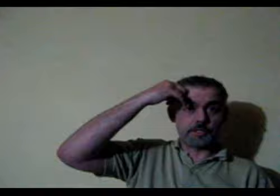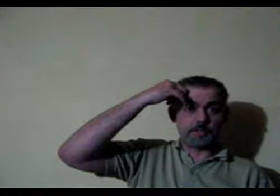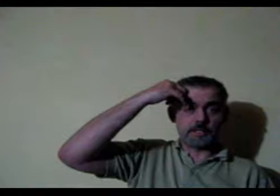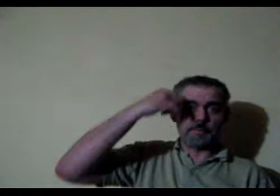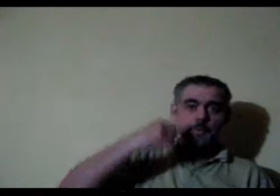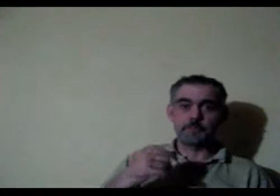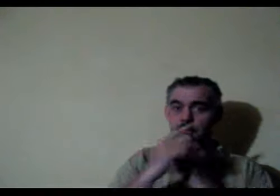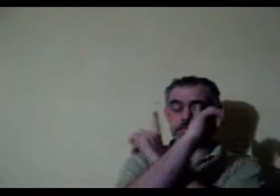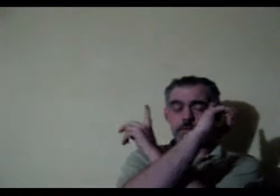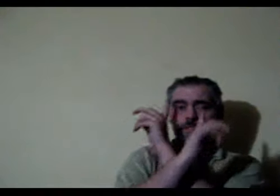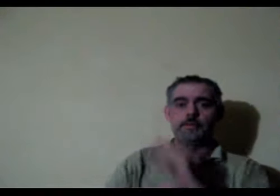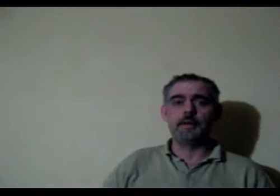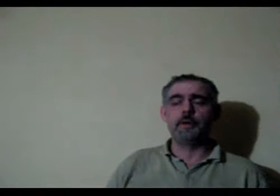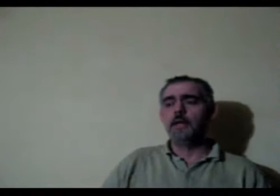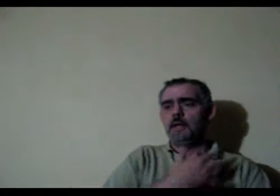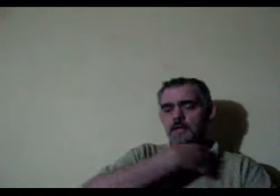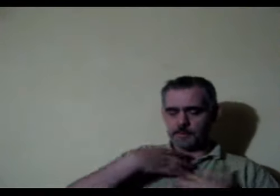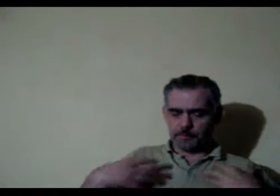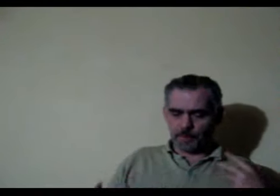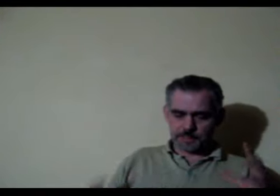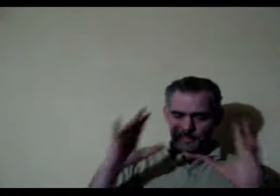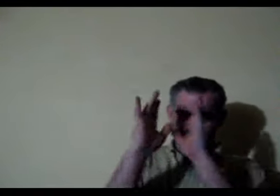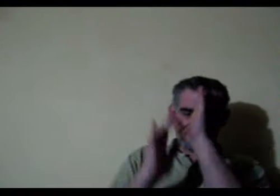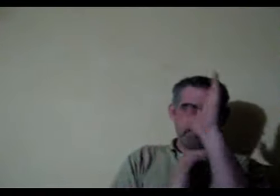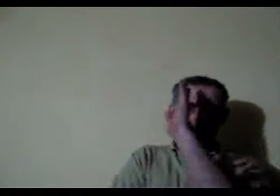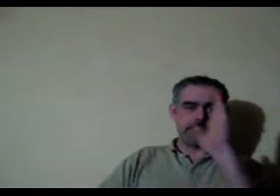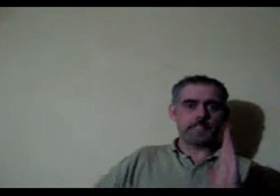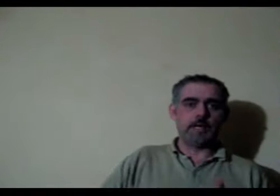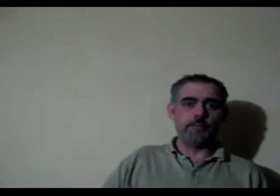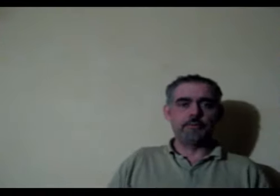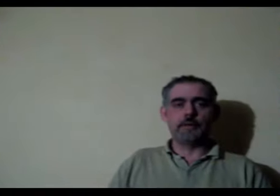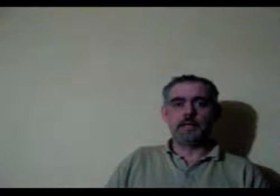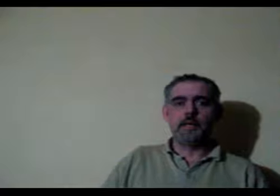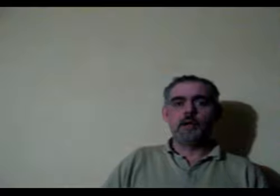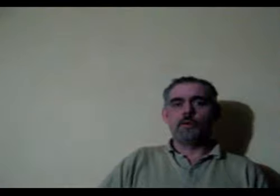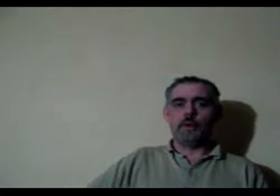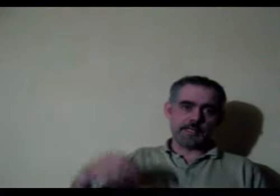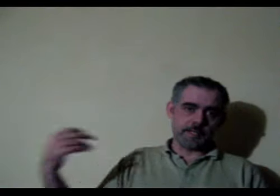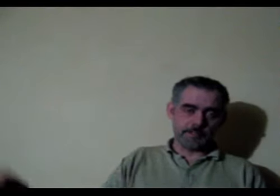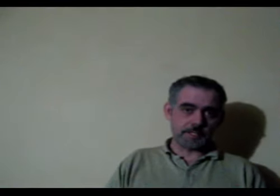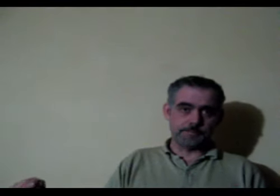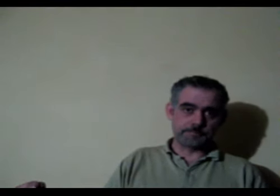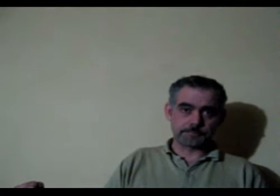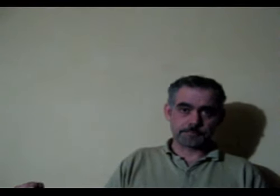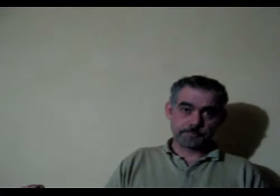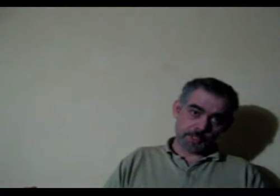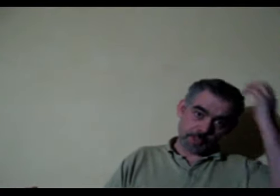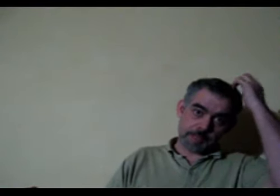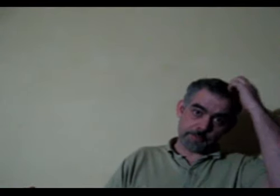connection to the same hemisphere it's crossed over that way the body sort of mirrors itself ok right-handers are